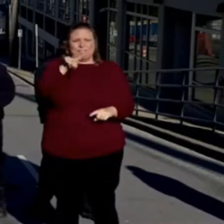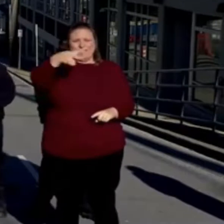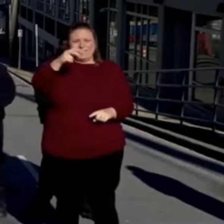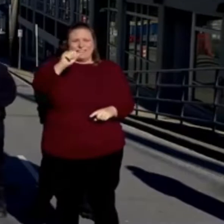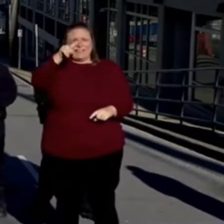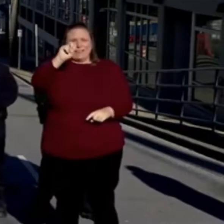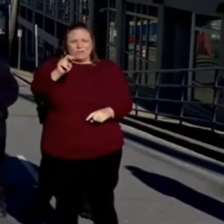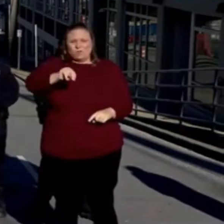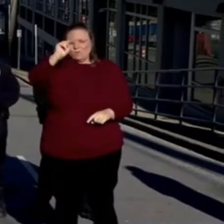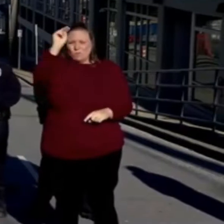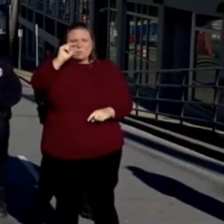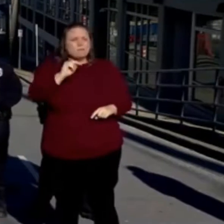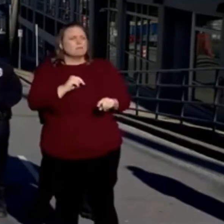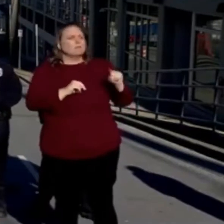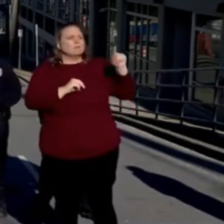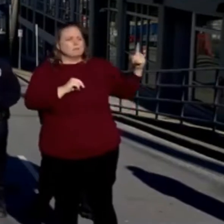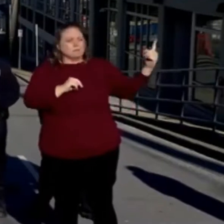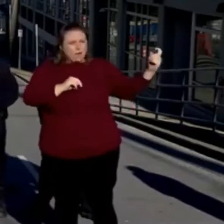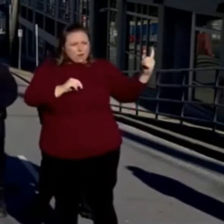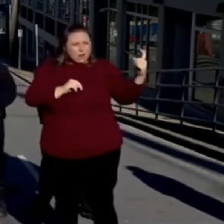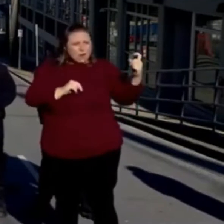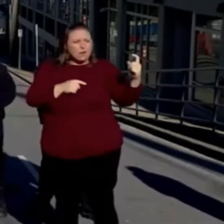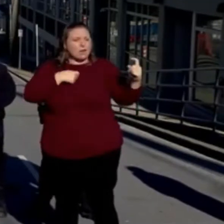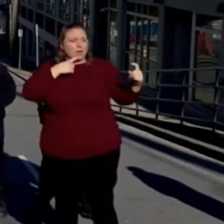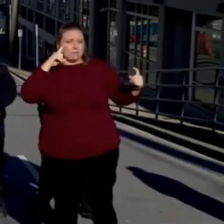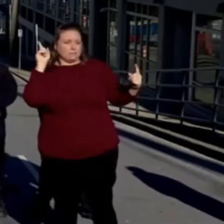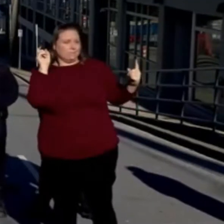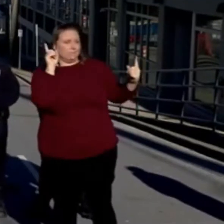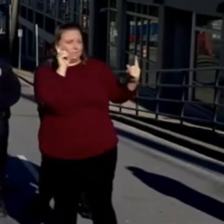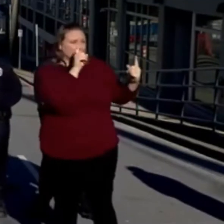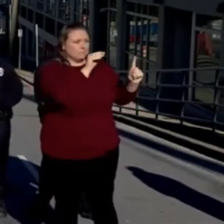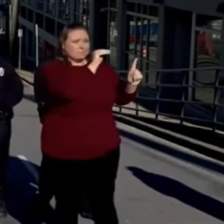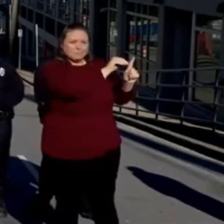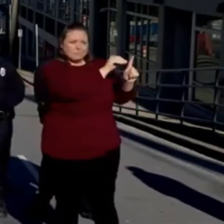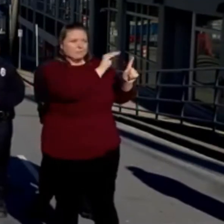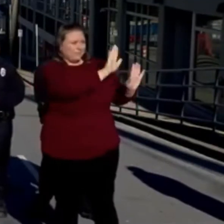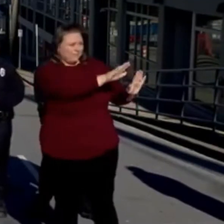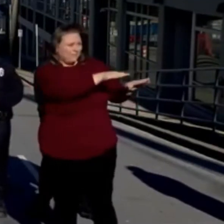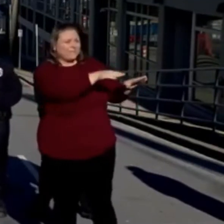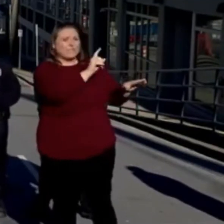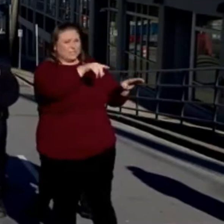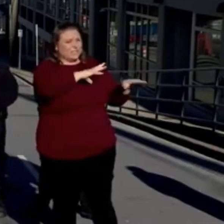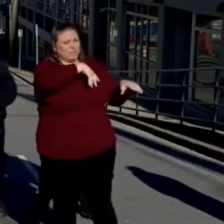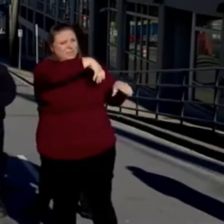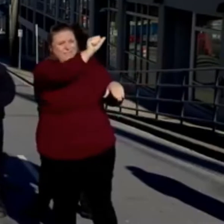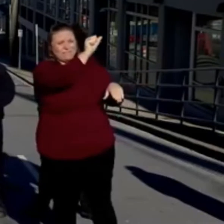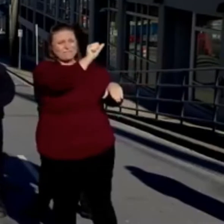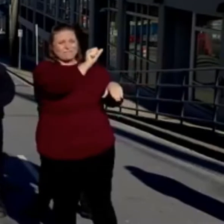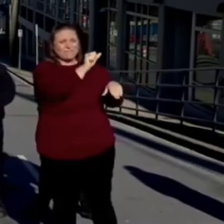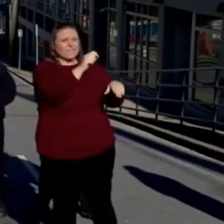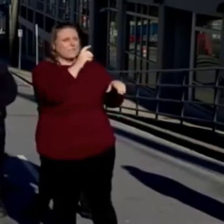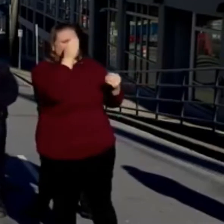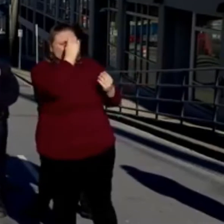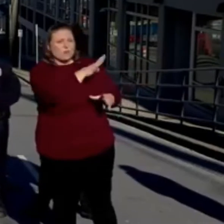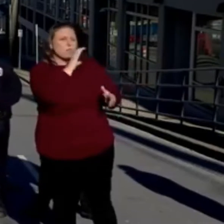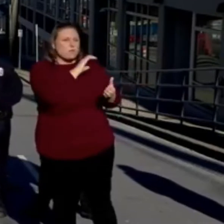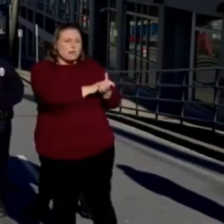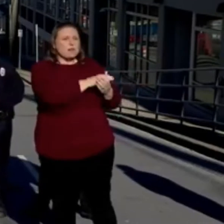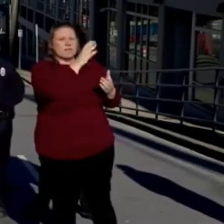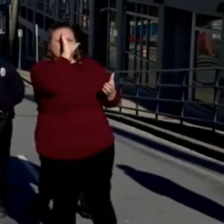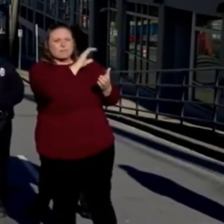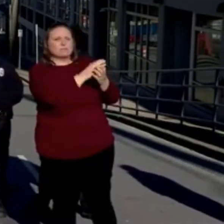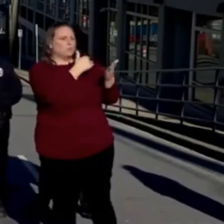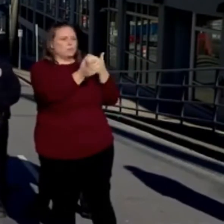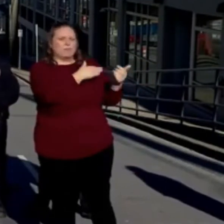Avenue North. I noticed him. I went up to him to notify, hey, you need to get inside, notify anyone he can, and please